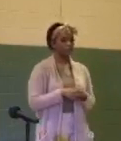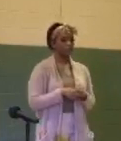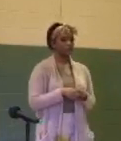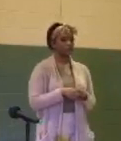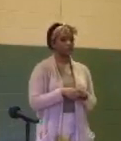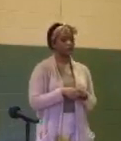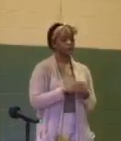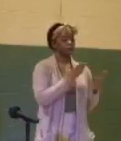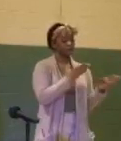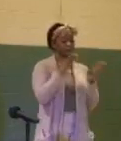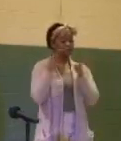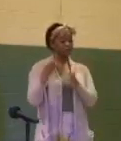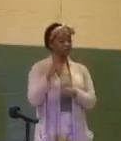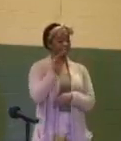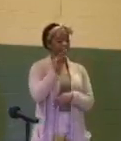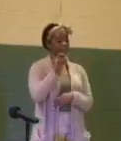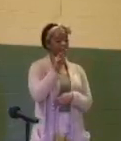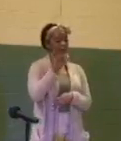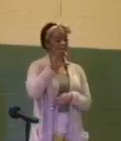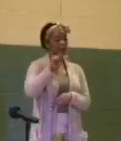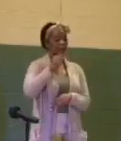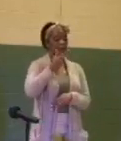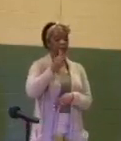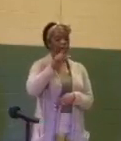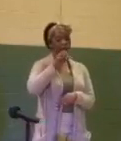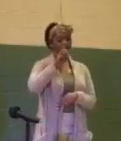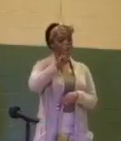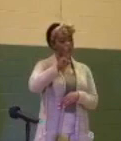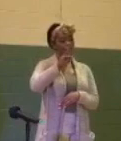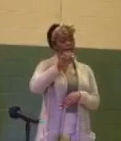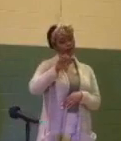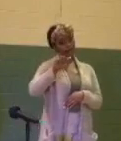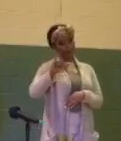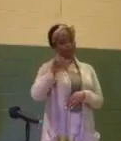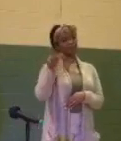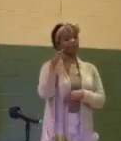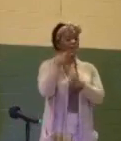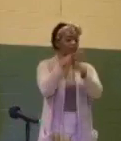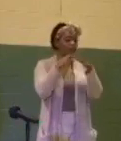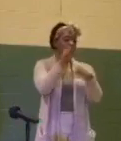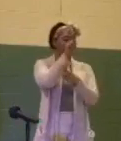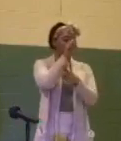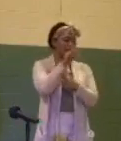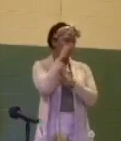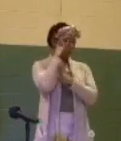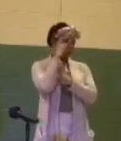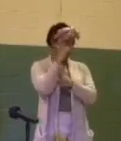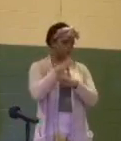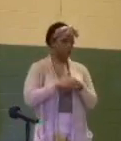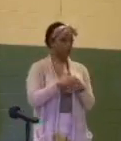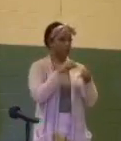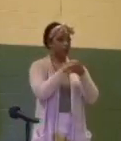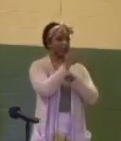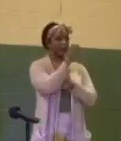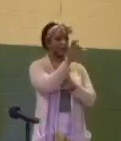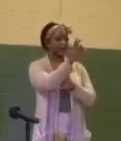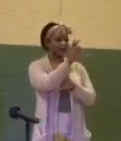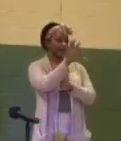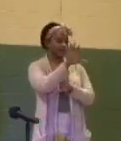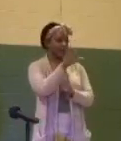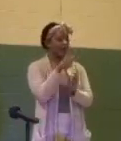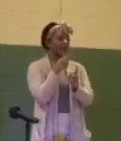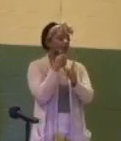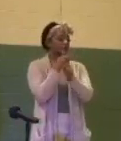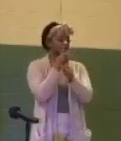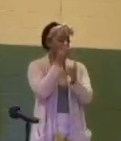Monica Galloway is native to San Diego, California. In 1995, she